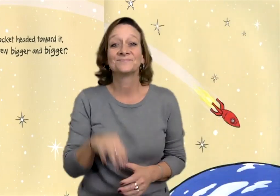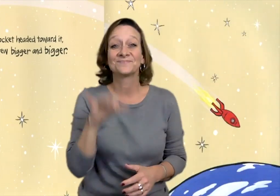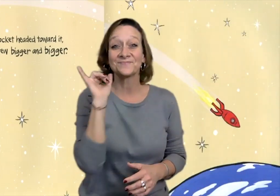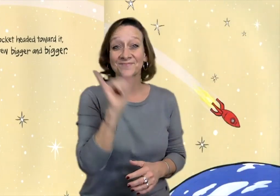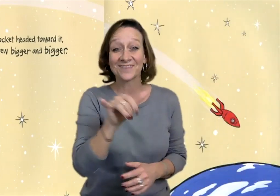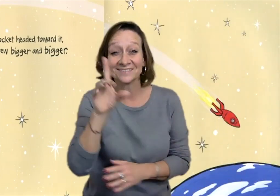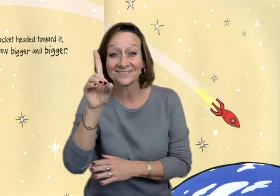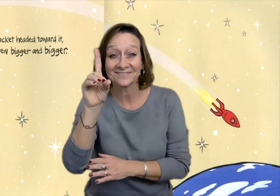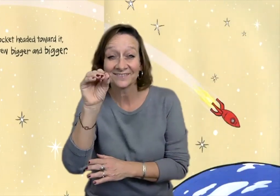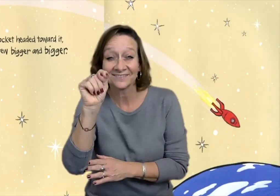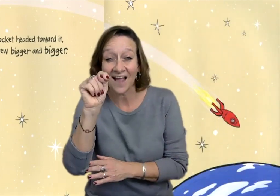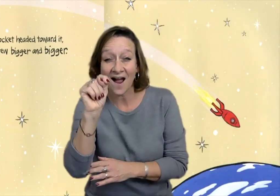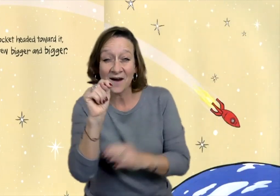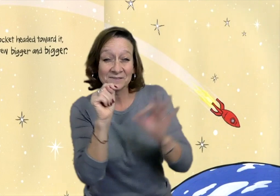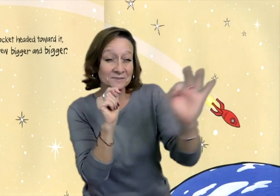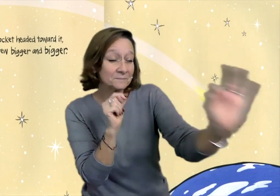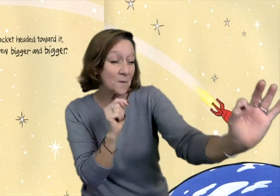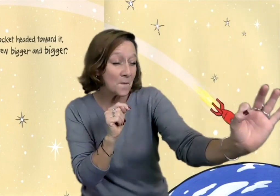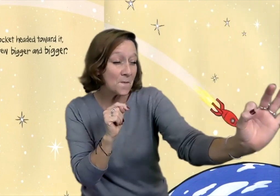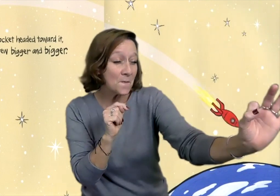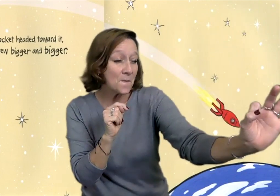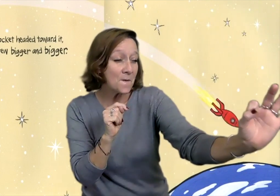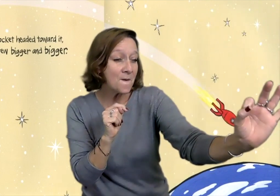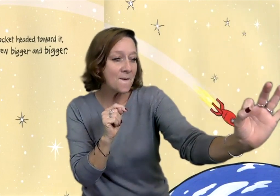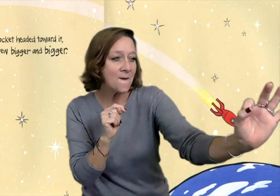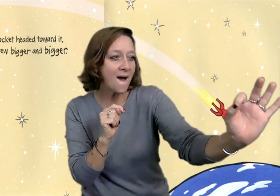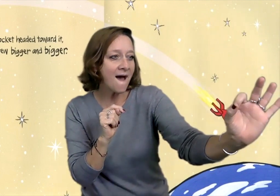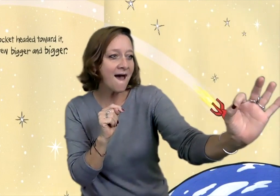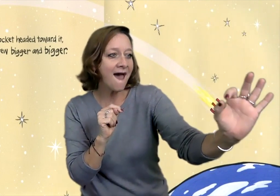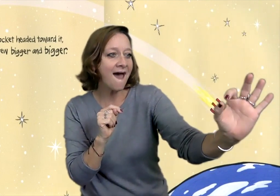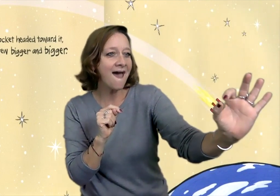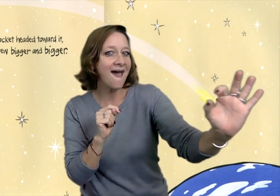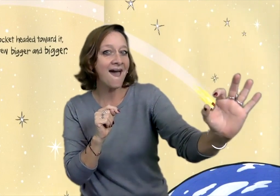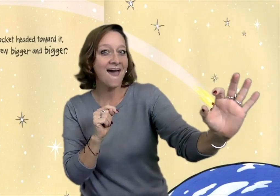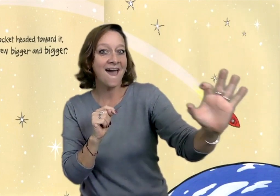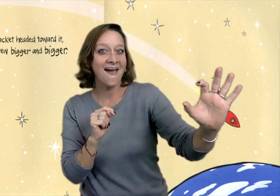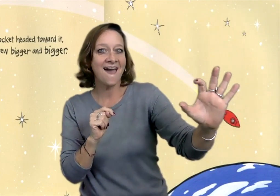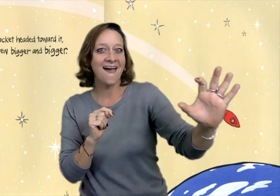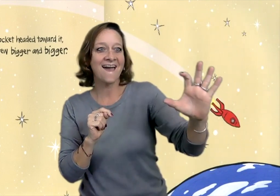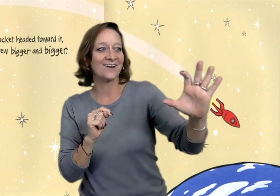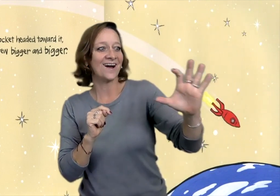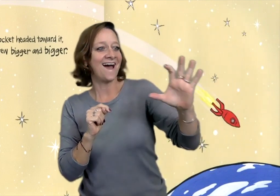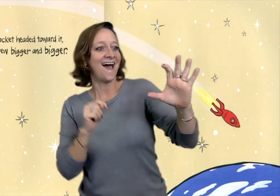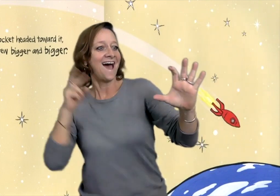As the rocket headed toward it, the dot grew bigger and bigger.